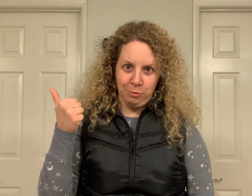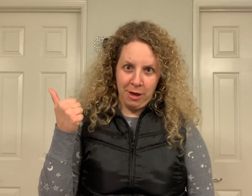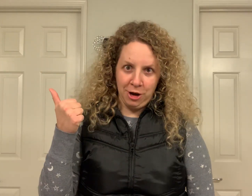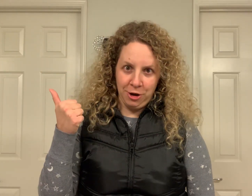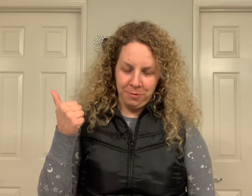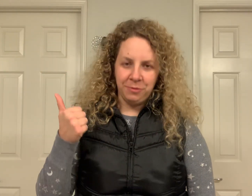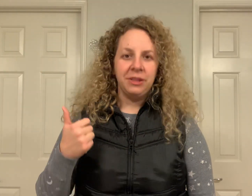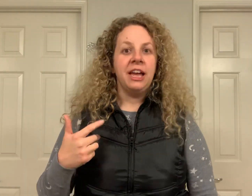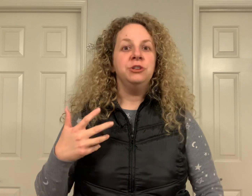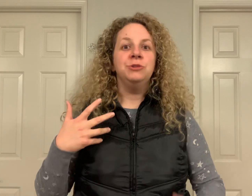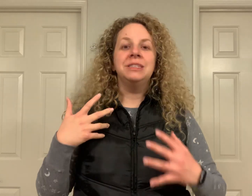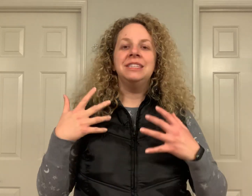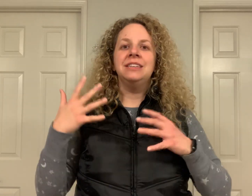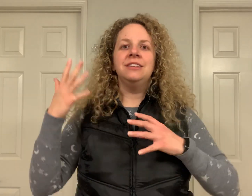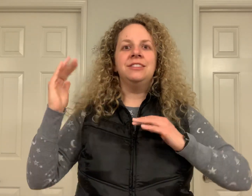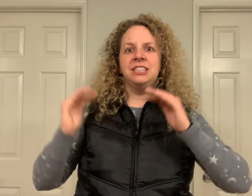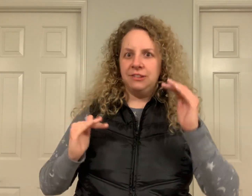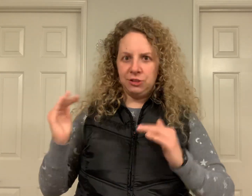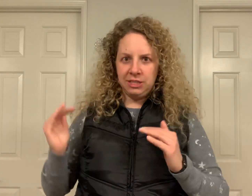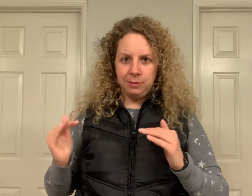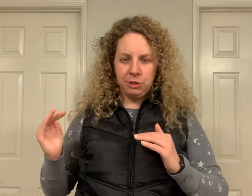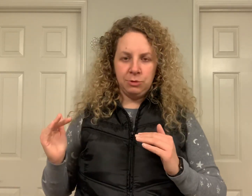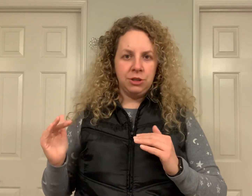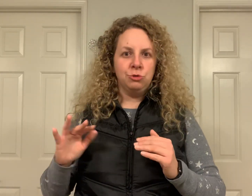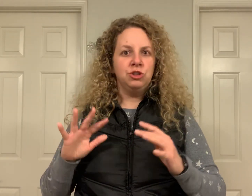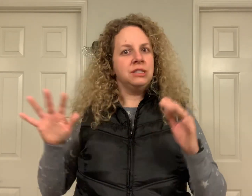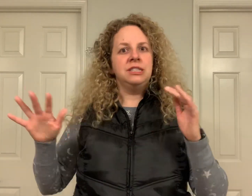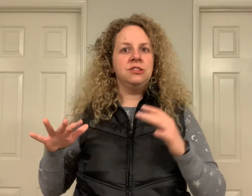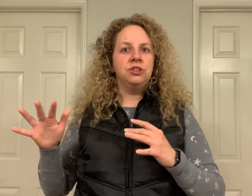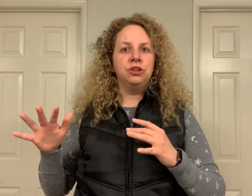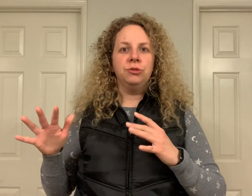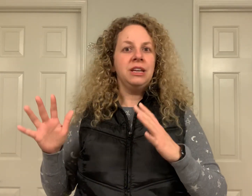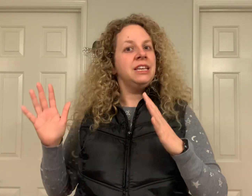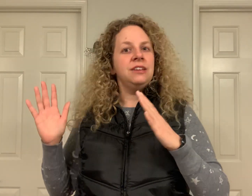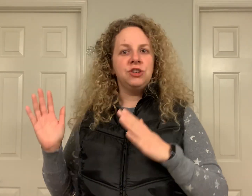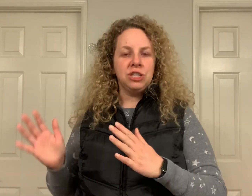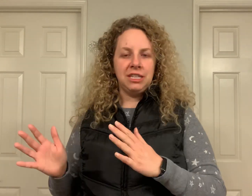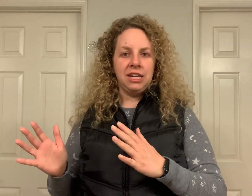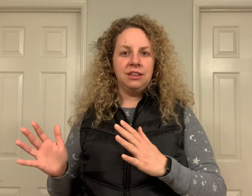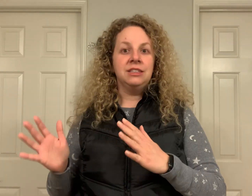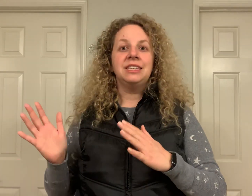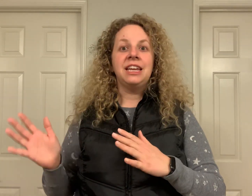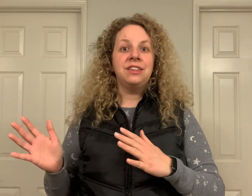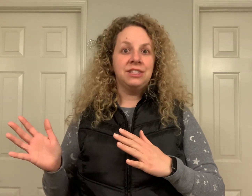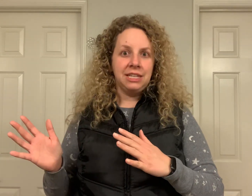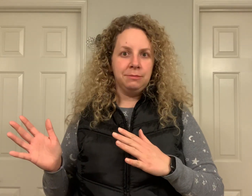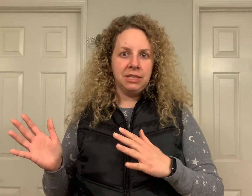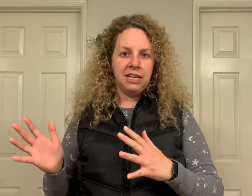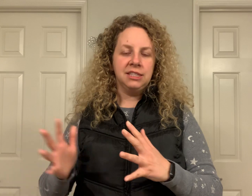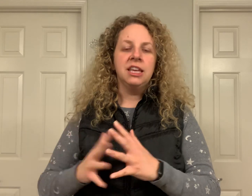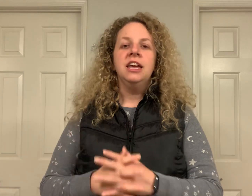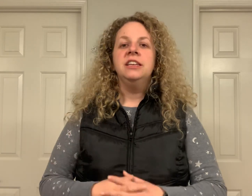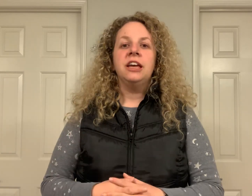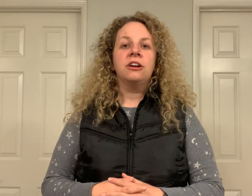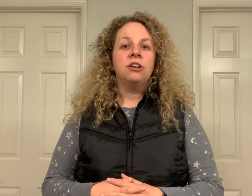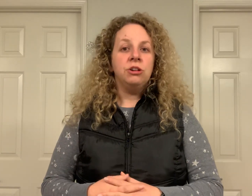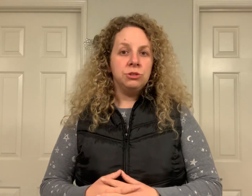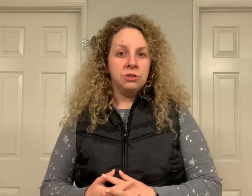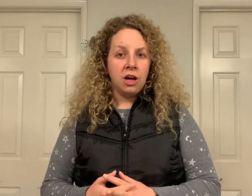better, okay, so you can see the differences between those just to the degree, even just in signing the same signs. Now, can also do the